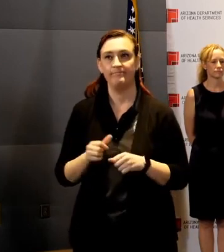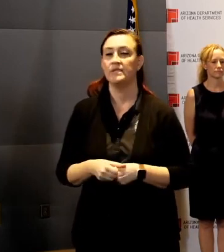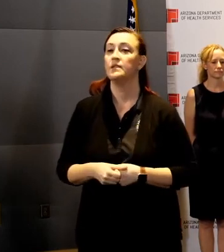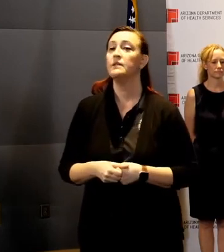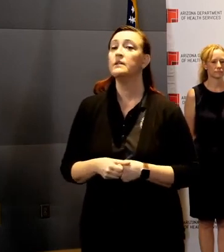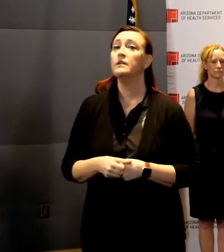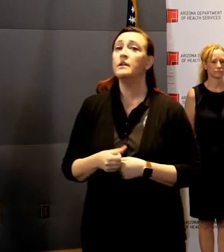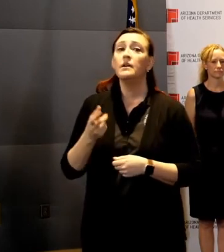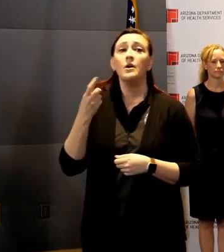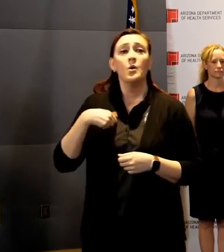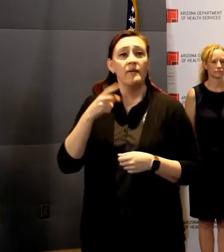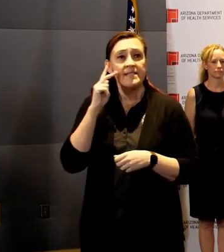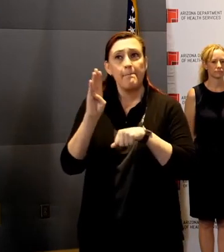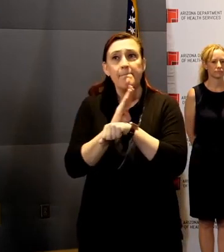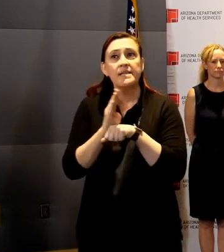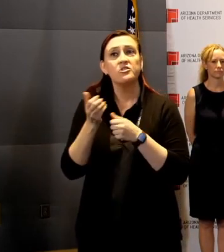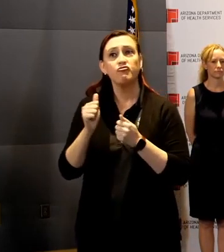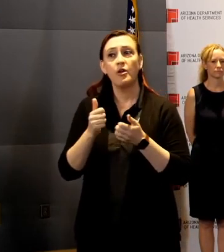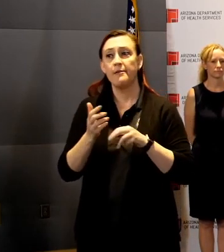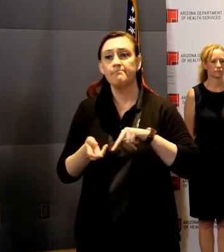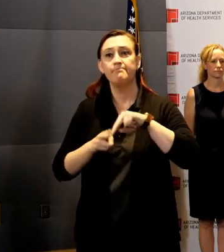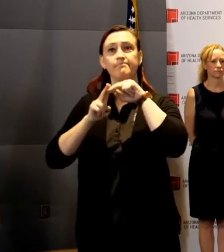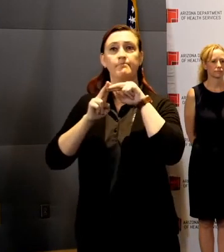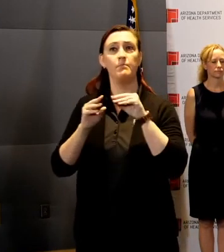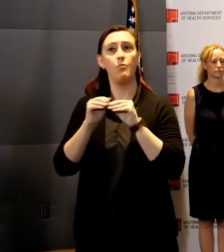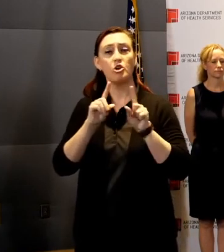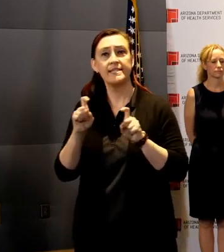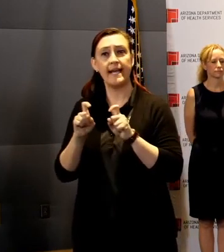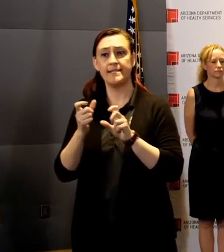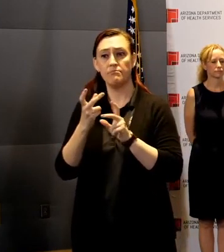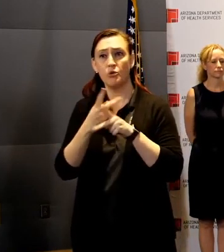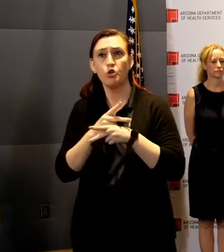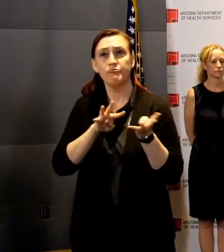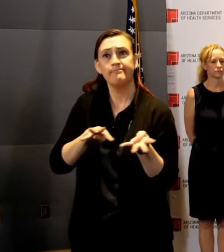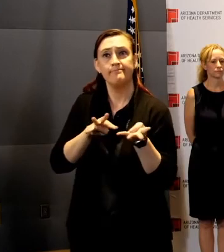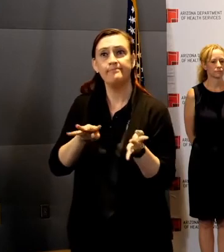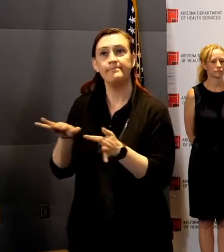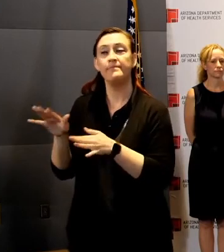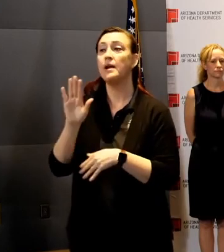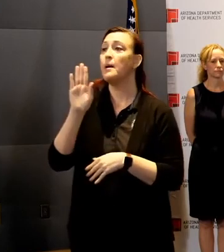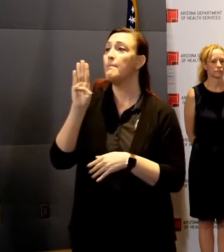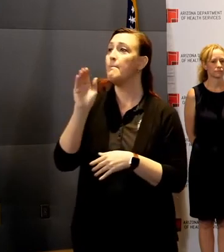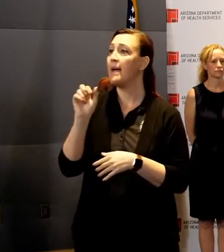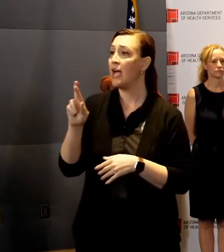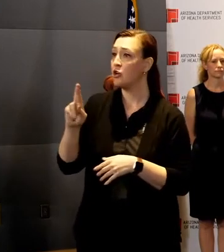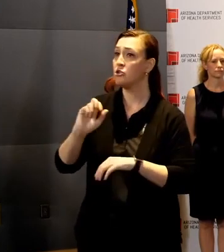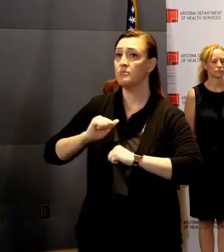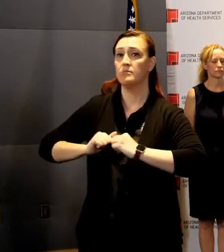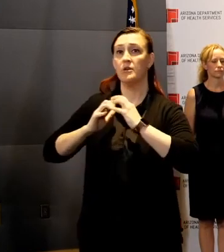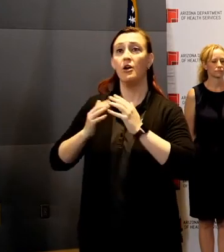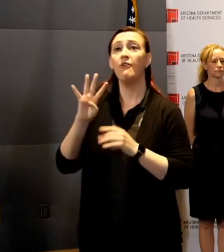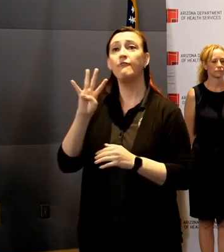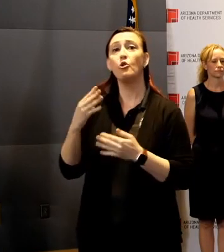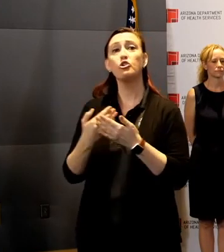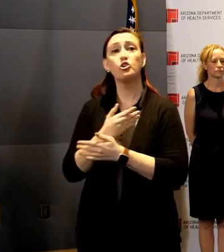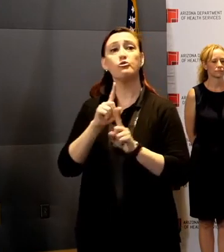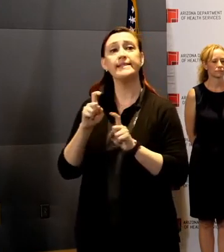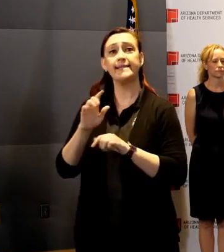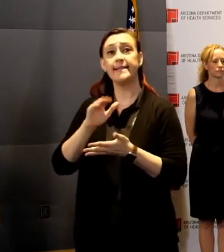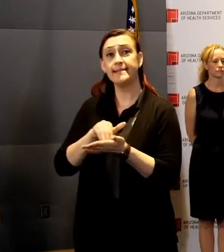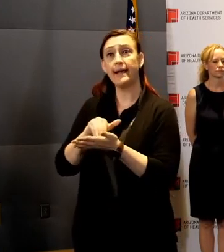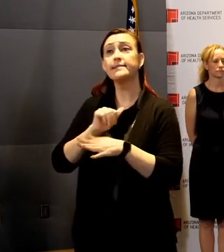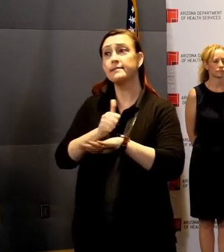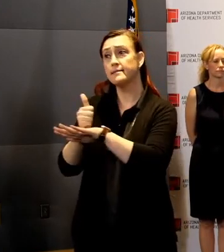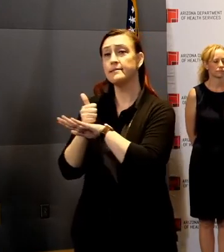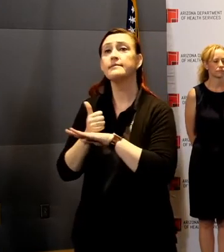partners are looking to build capacity for testing, with Banner Health standing up for drive-through testing sites today, and more